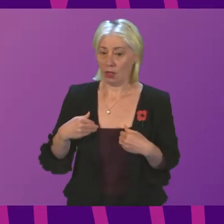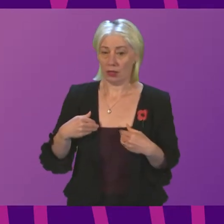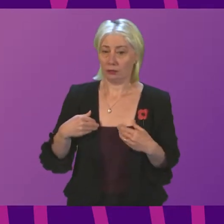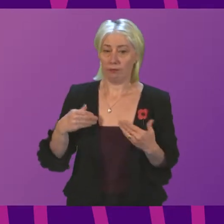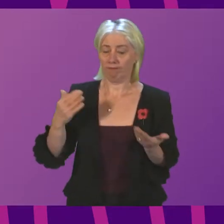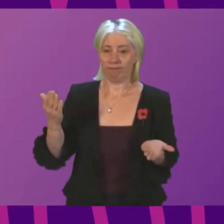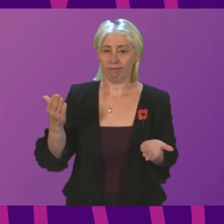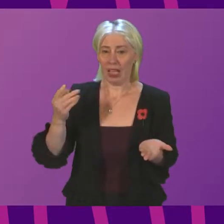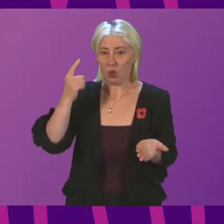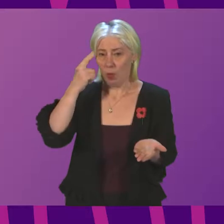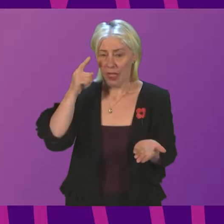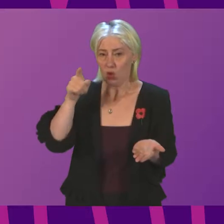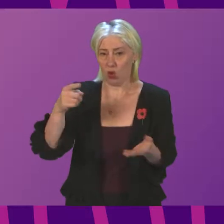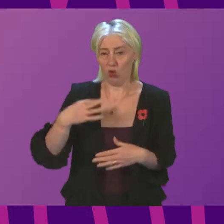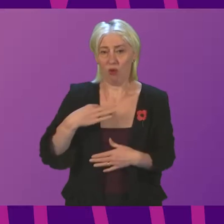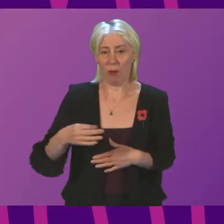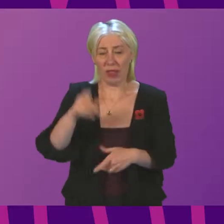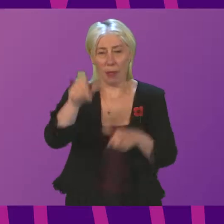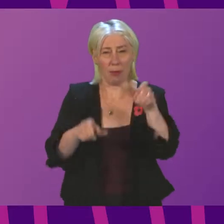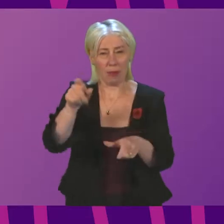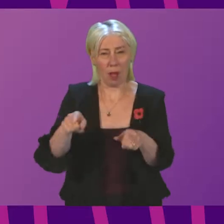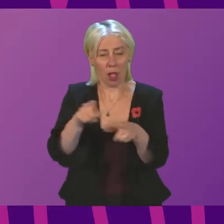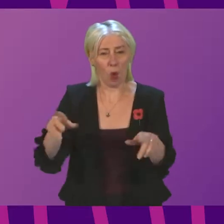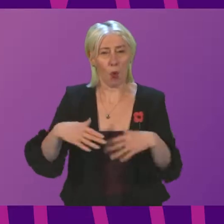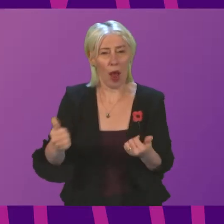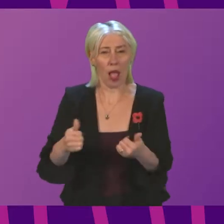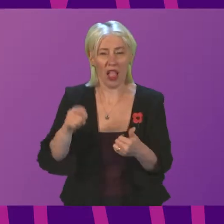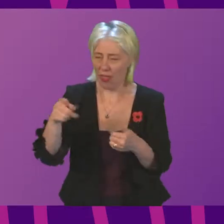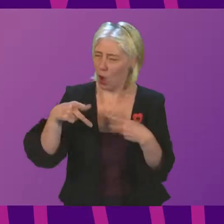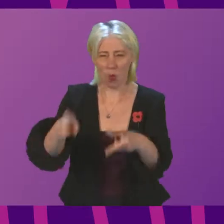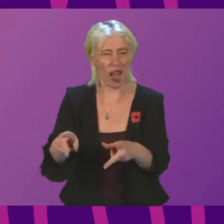Marrow is serving the people he represents well by expressing this issue in that fashion.